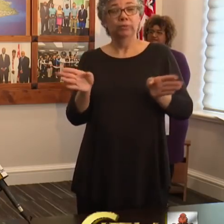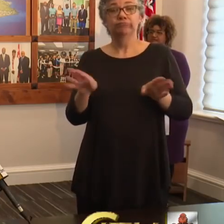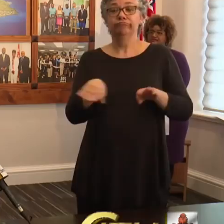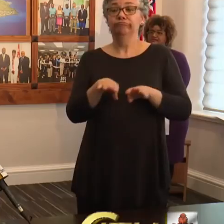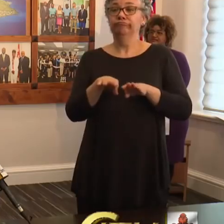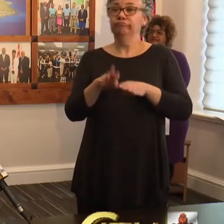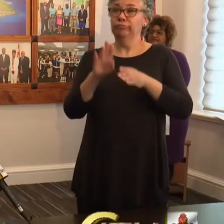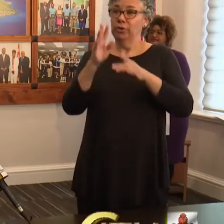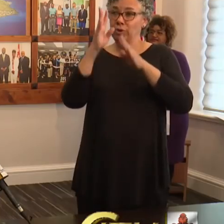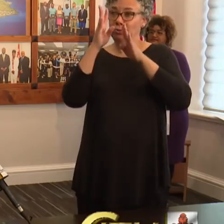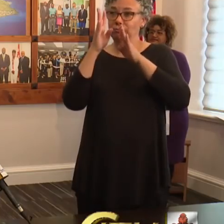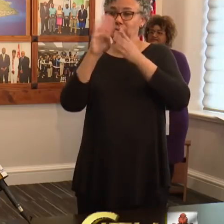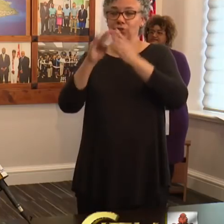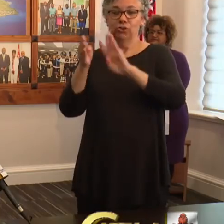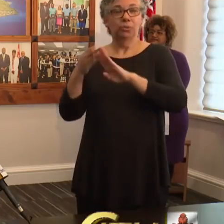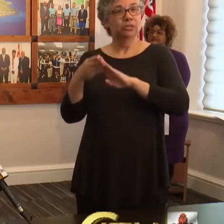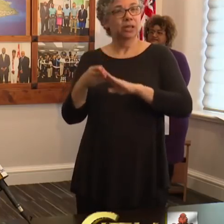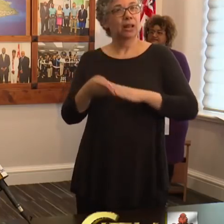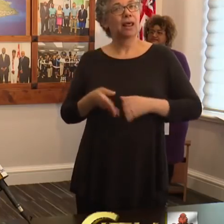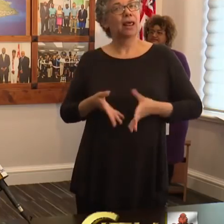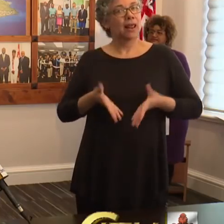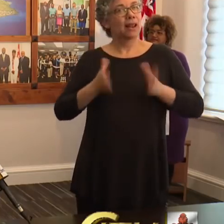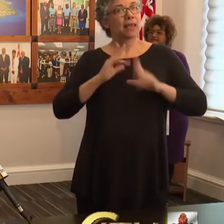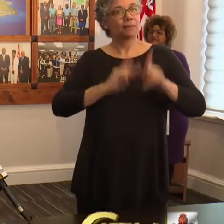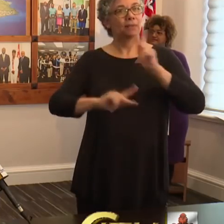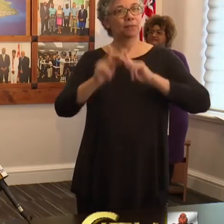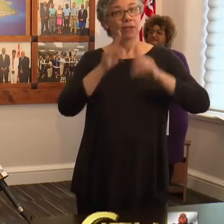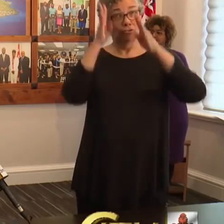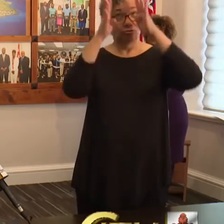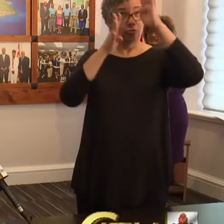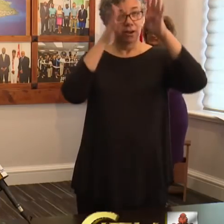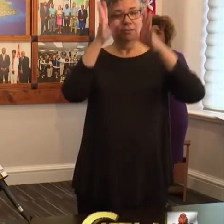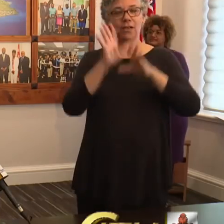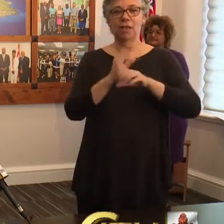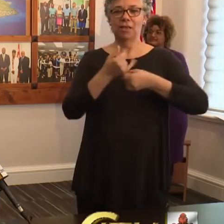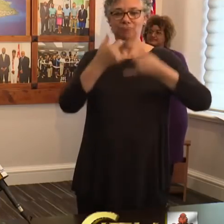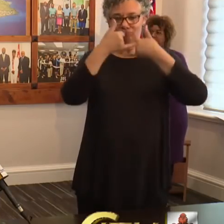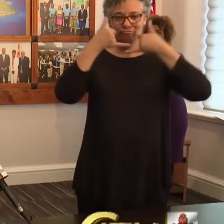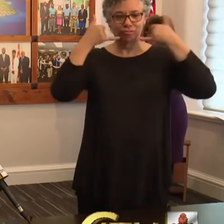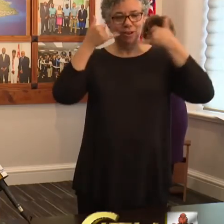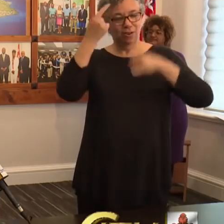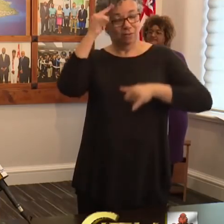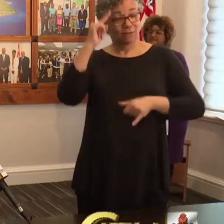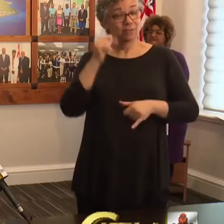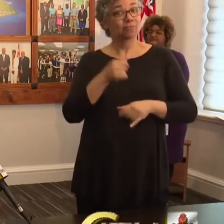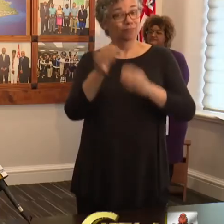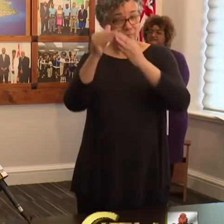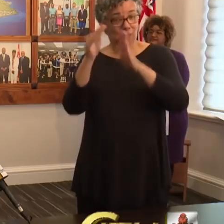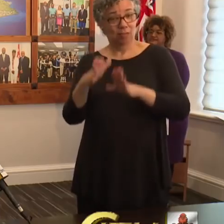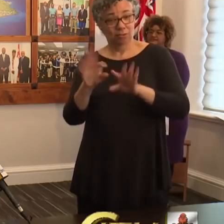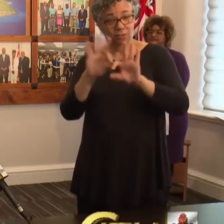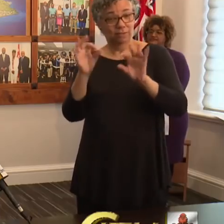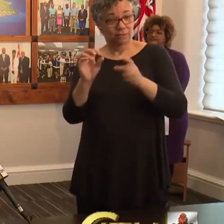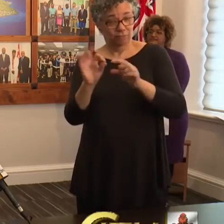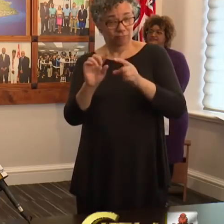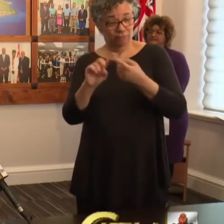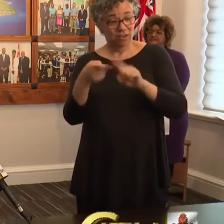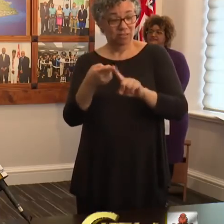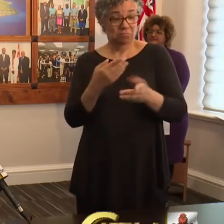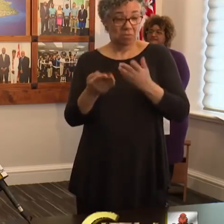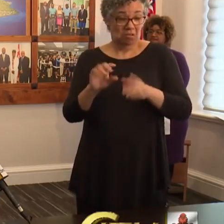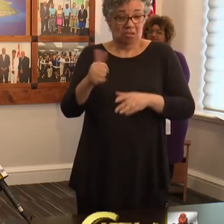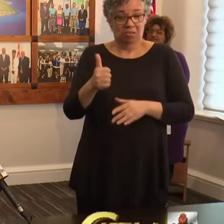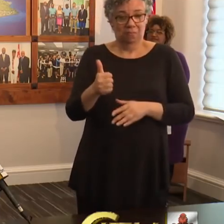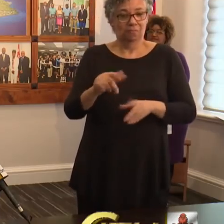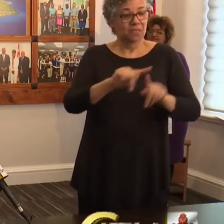creative and make some really cool masks for their immediate households and friends and possibly others. A team comprising of